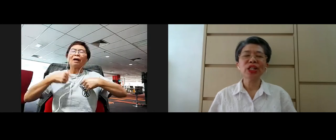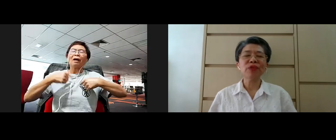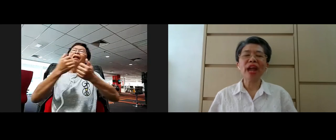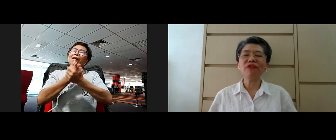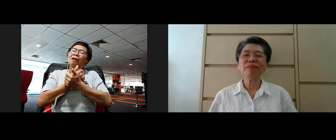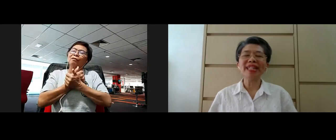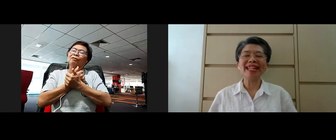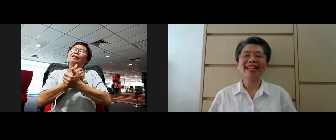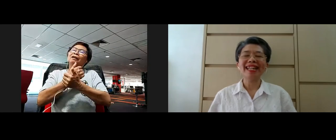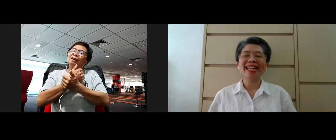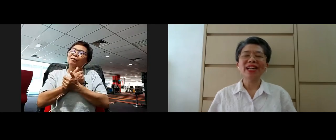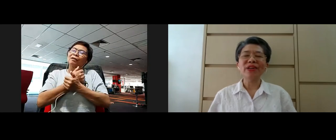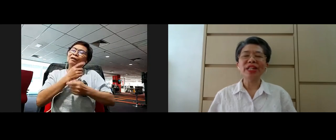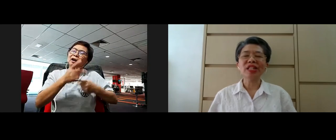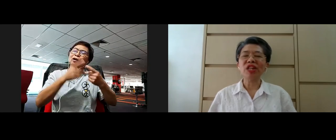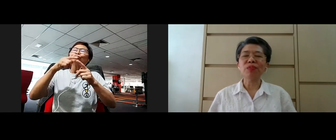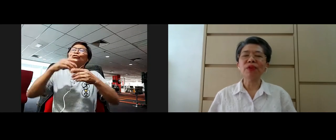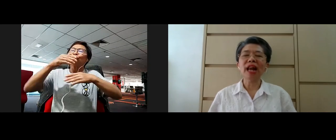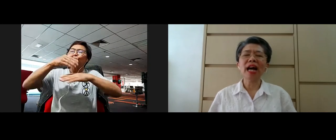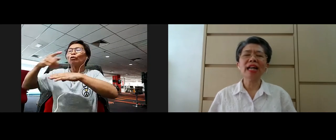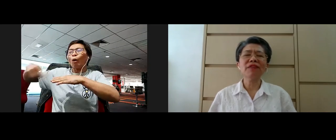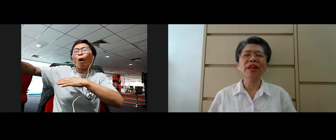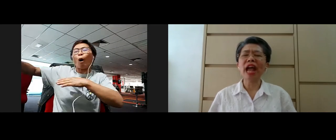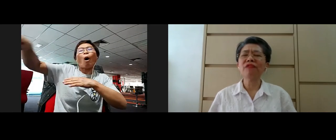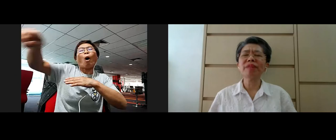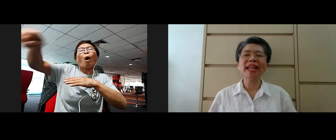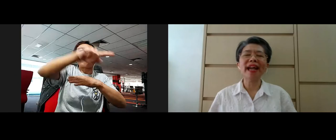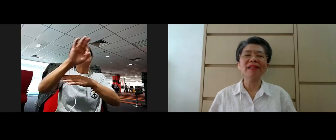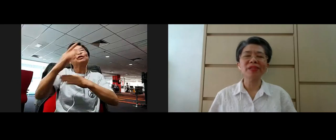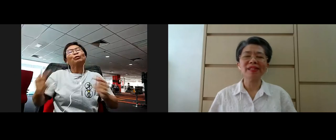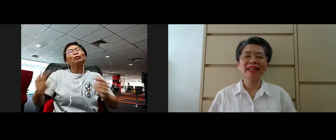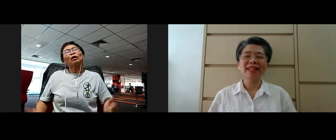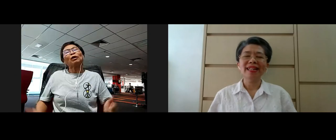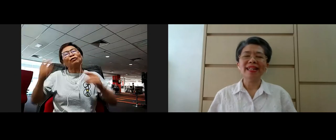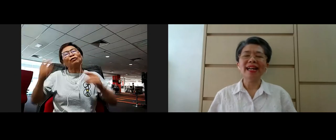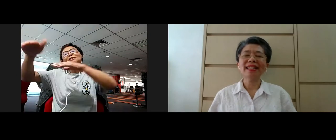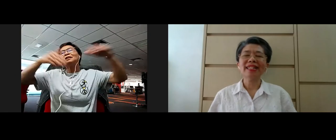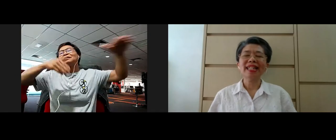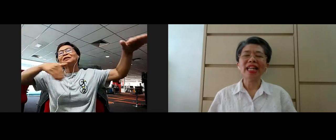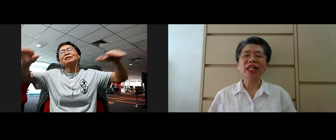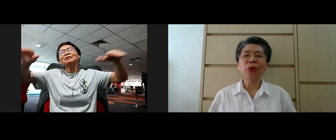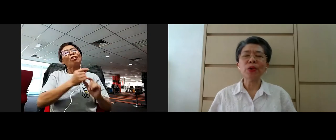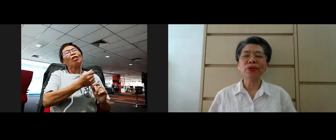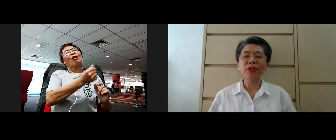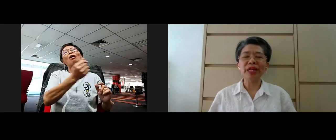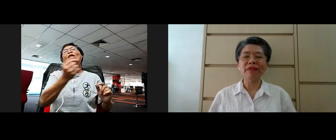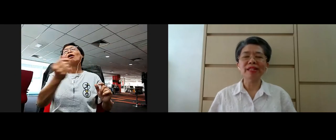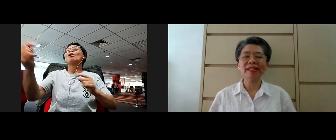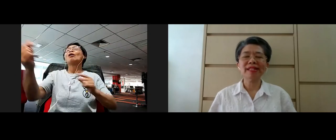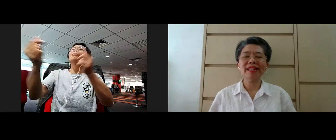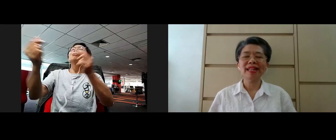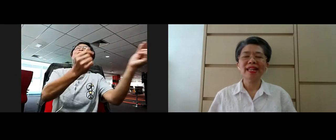to everybody on this Facebook live and everybody else, yeah, in the whole